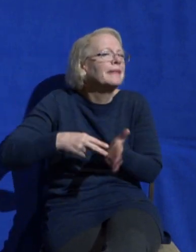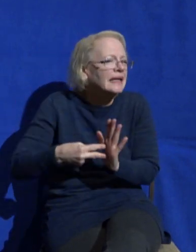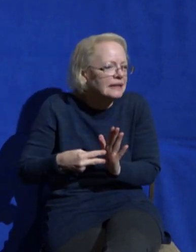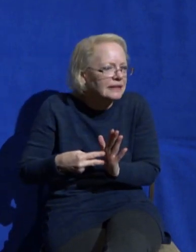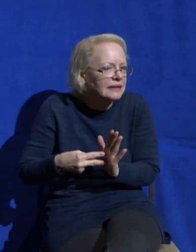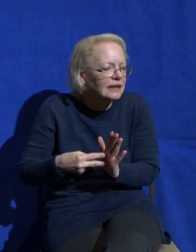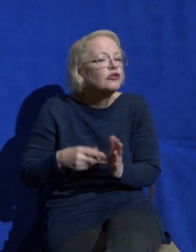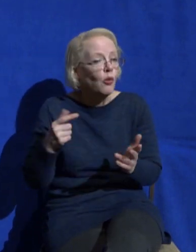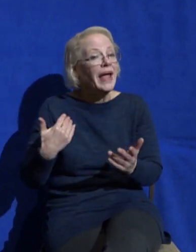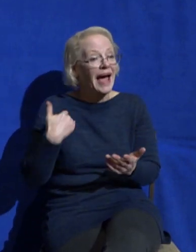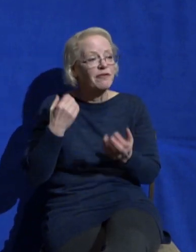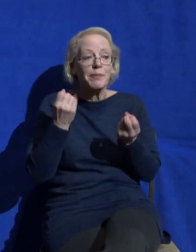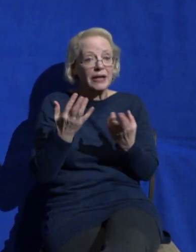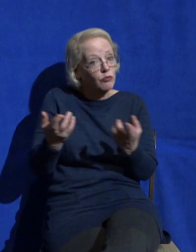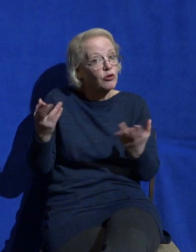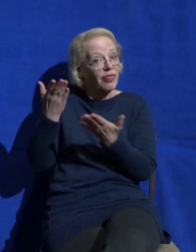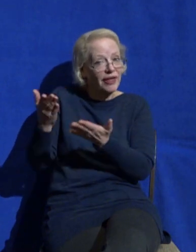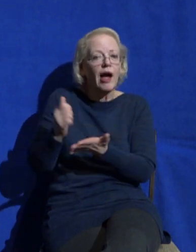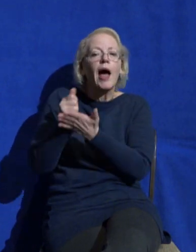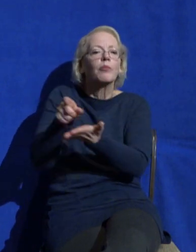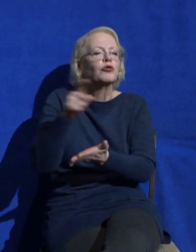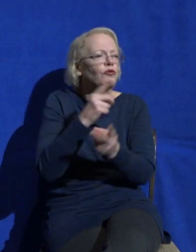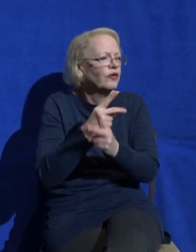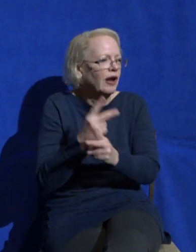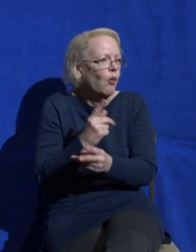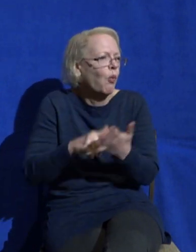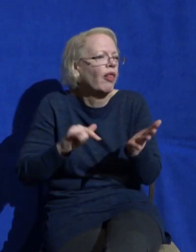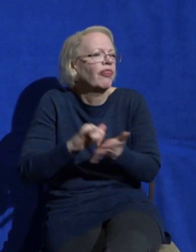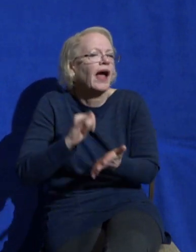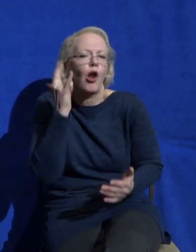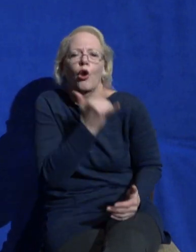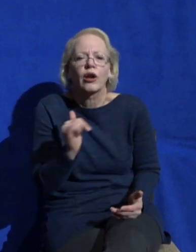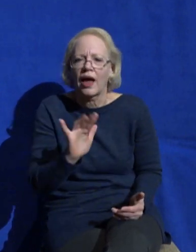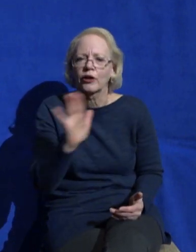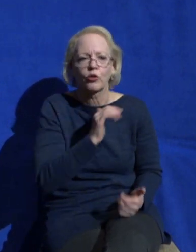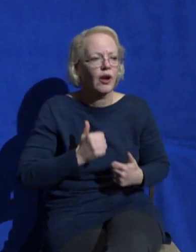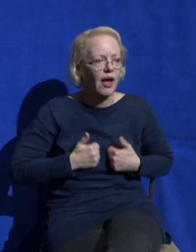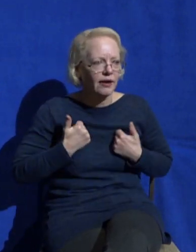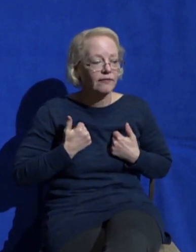time we have left I just want to try to help you want more intimacy with God